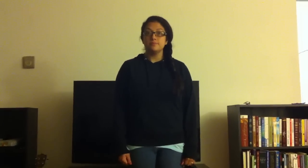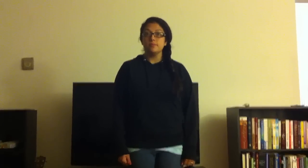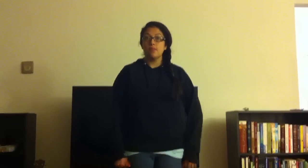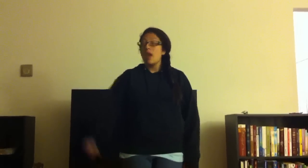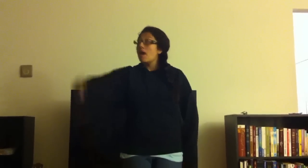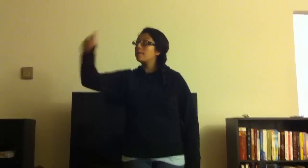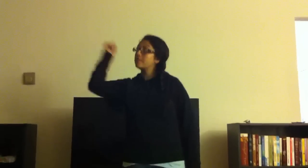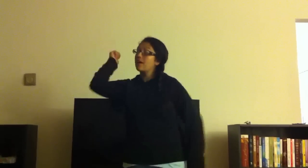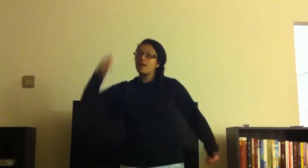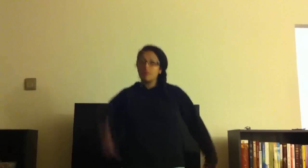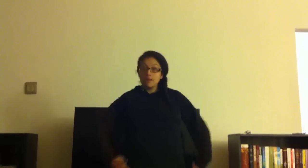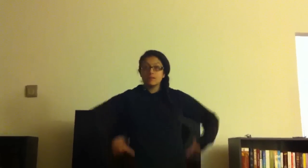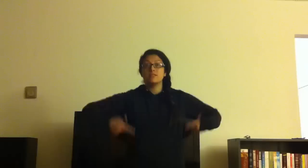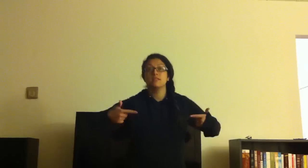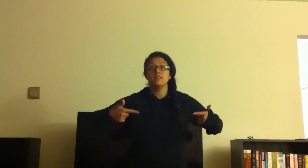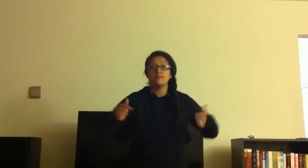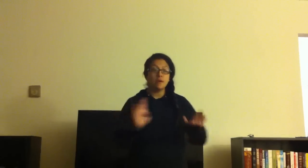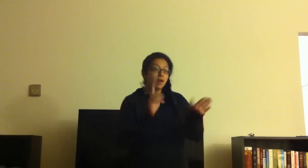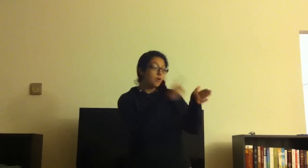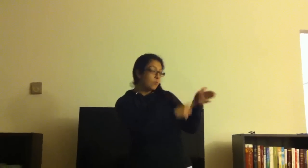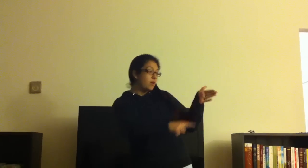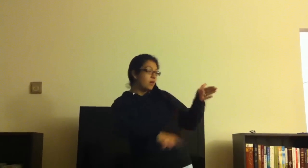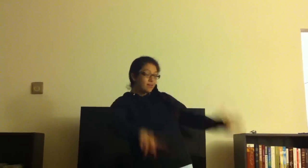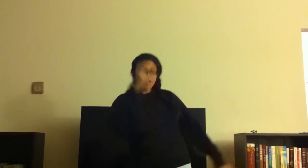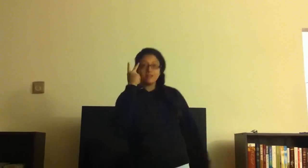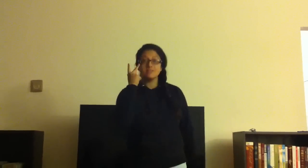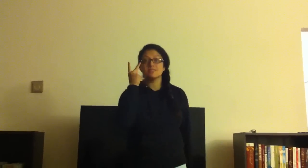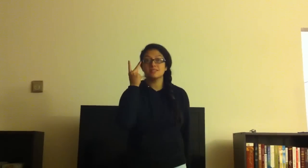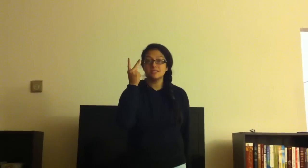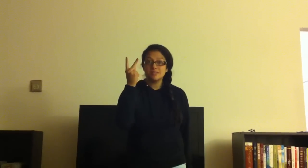I'm not gonna live by what I see